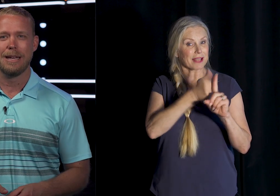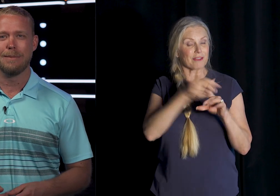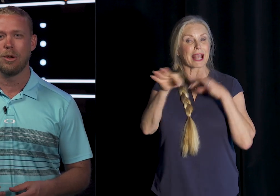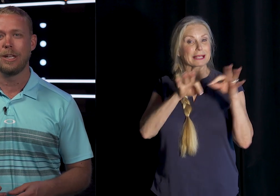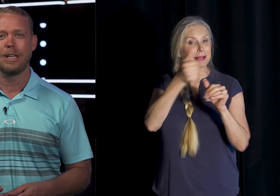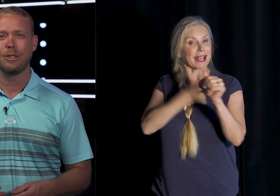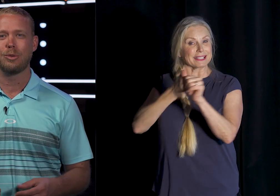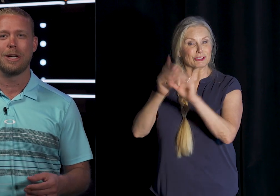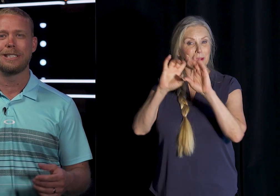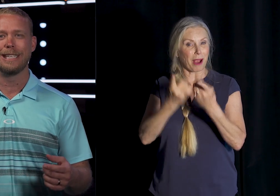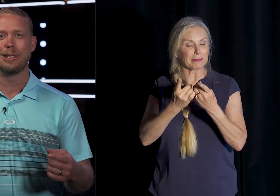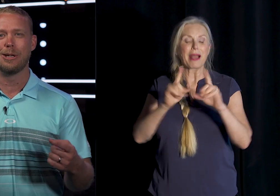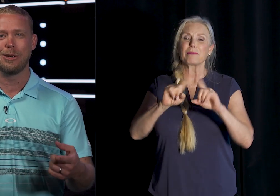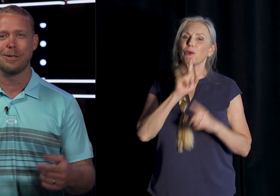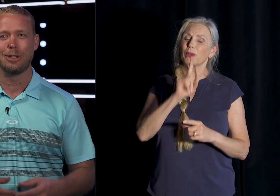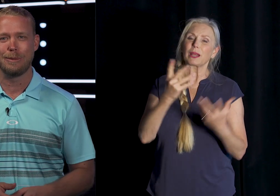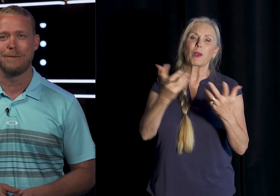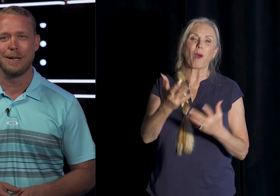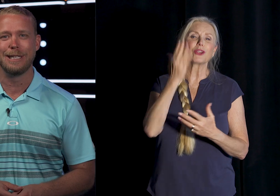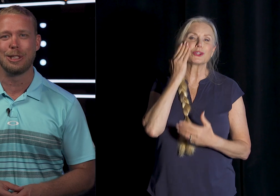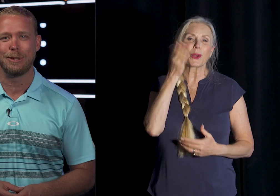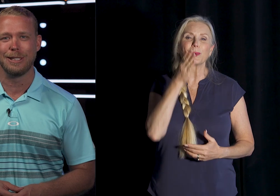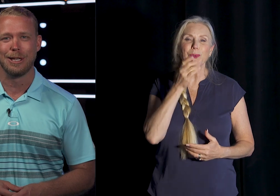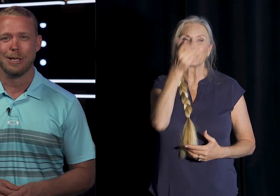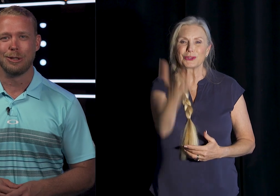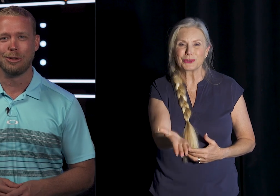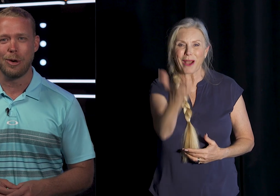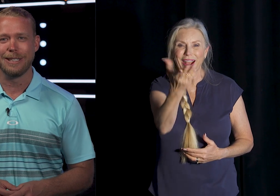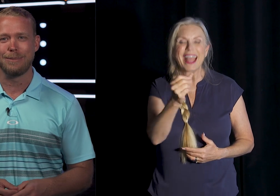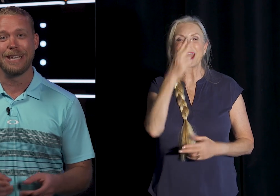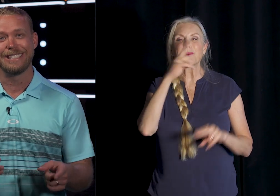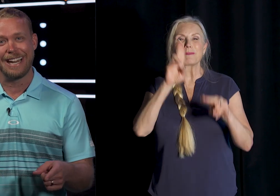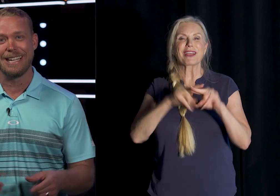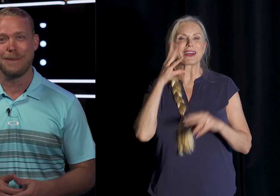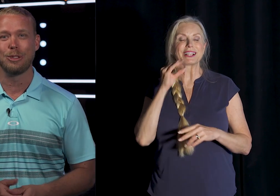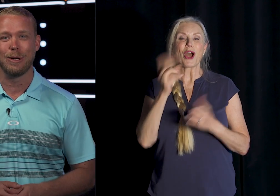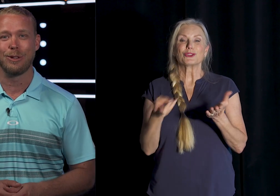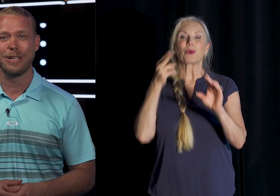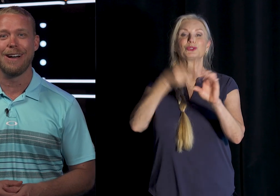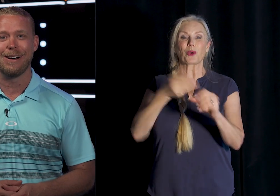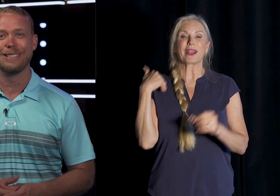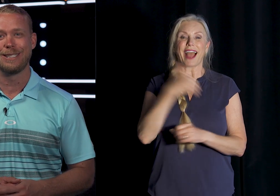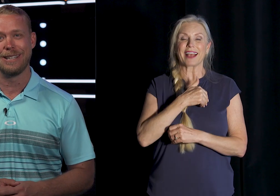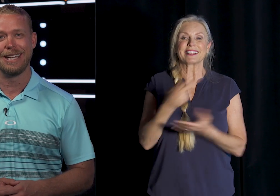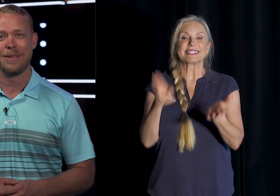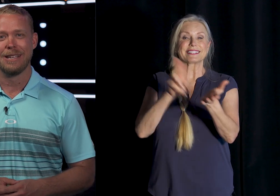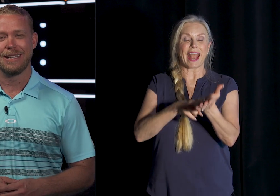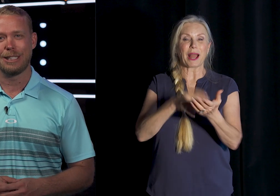And more than anything, we just want to get to know you. It should be a fun experience. So join us by signing up 1230 on Sunday. Last